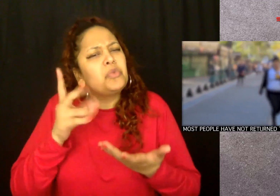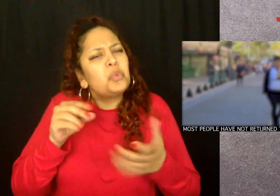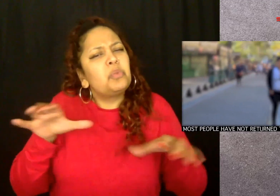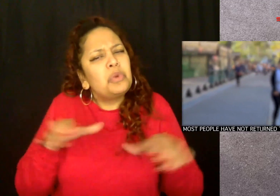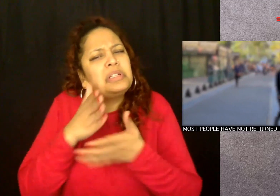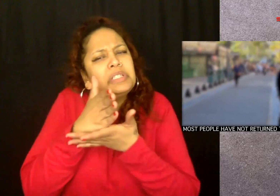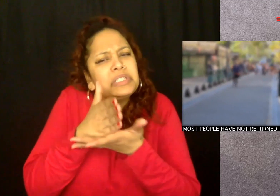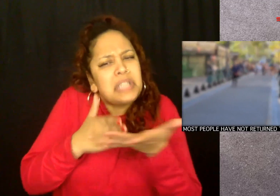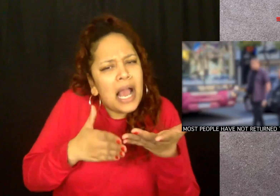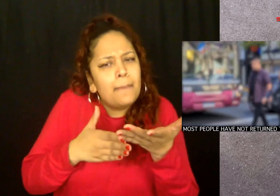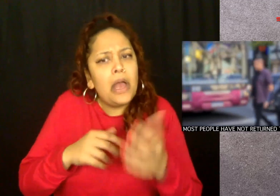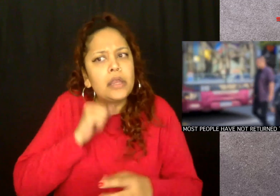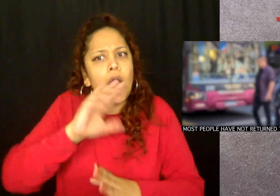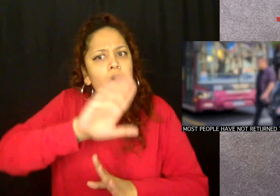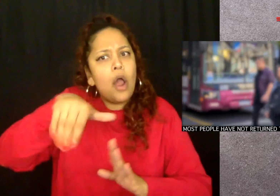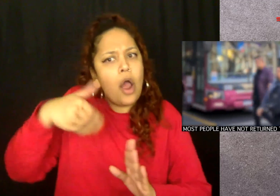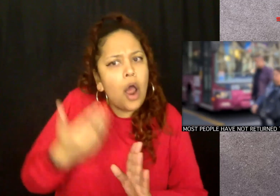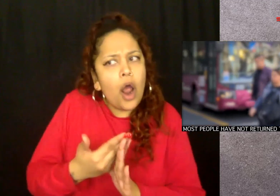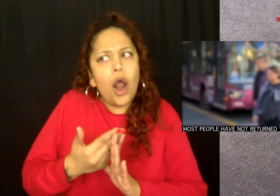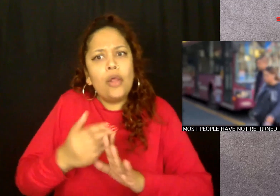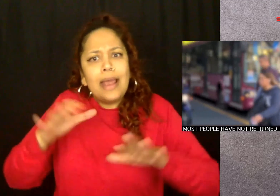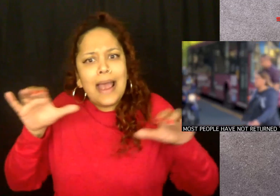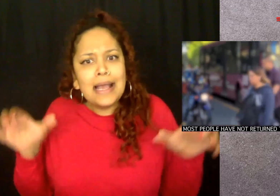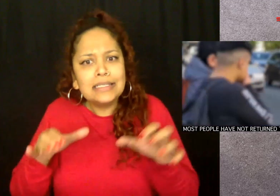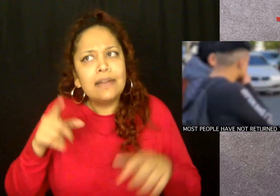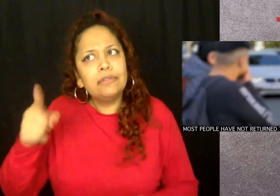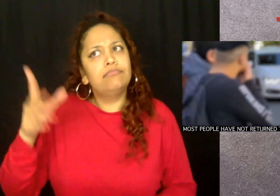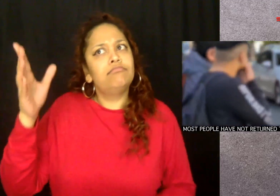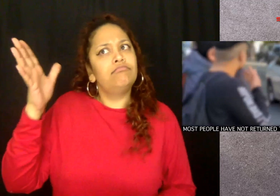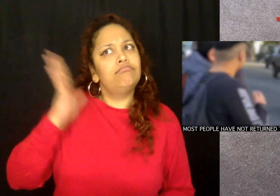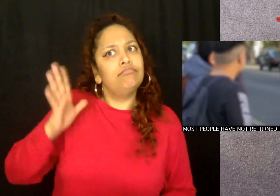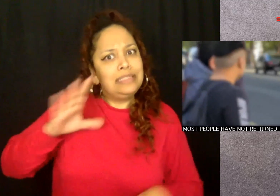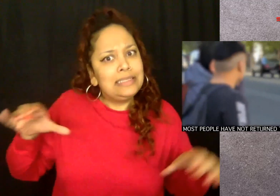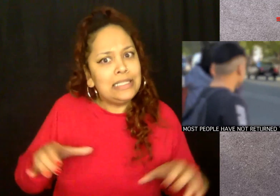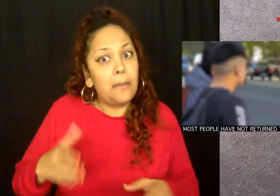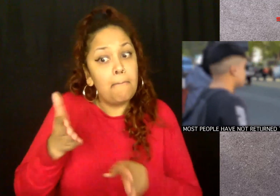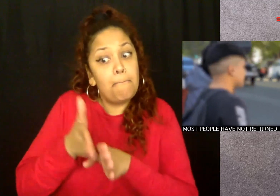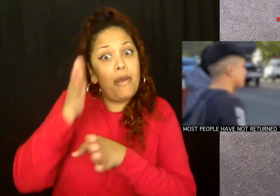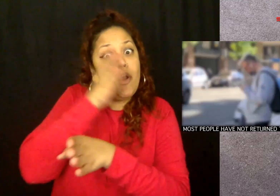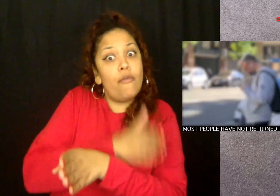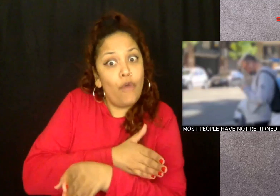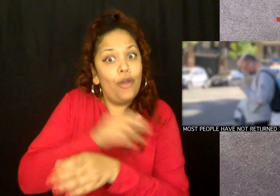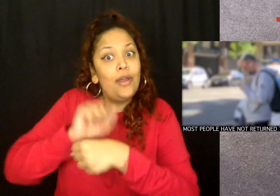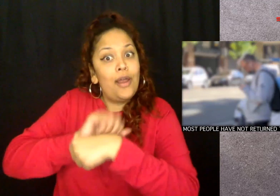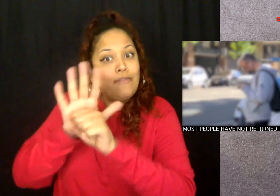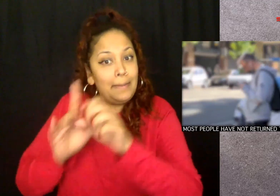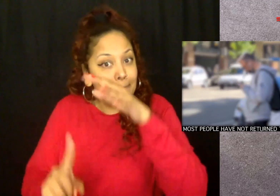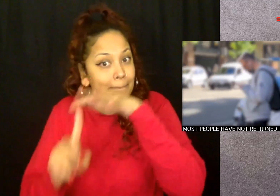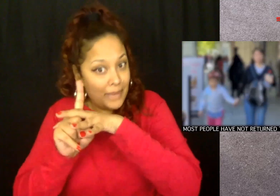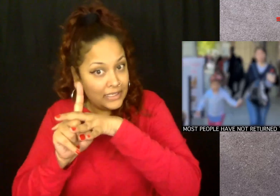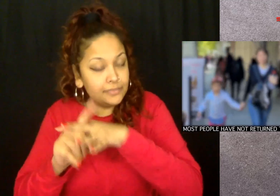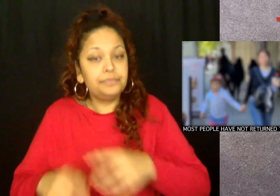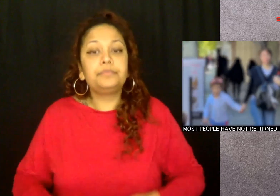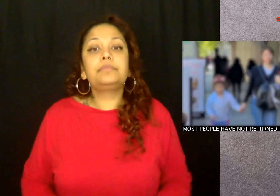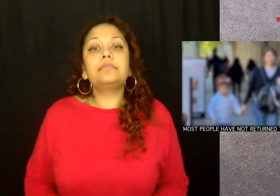42% say they are doing some but not all of the activities they did before the pandemic.